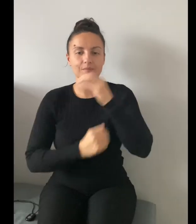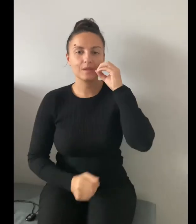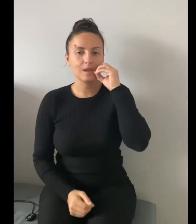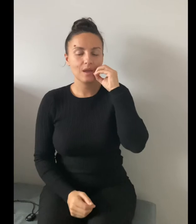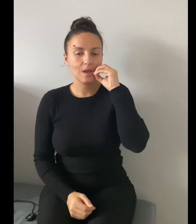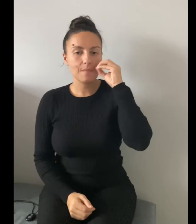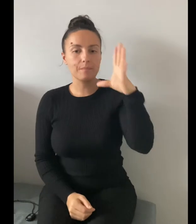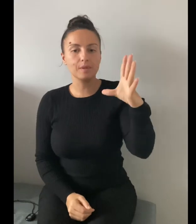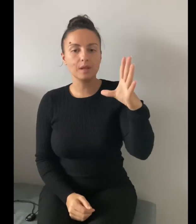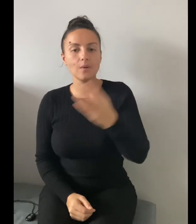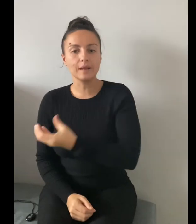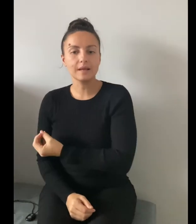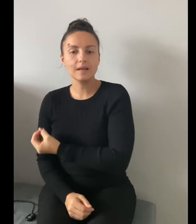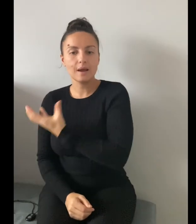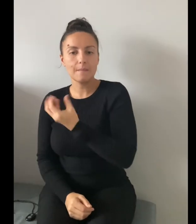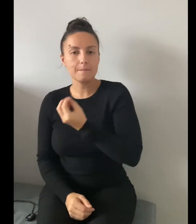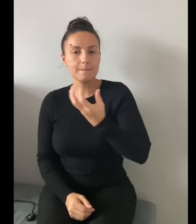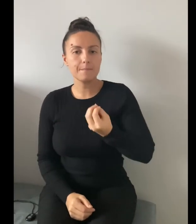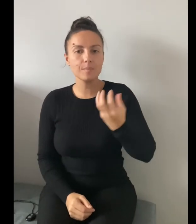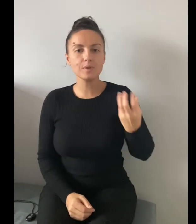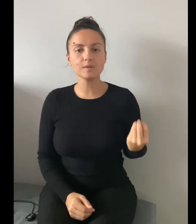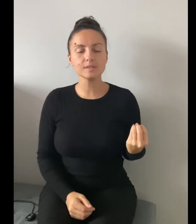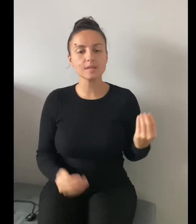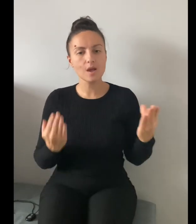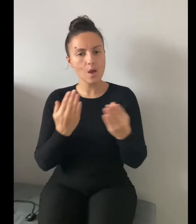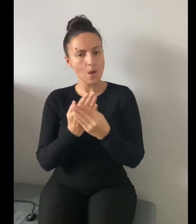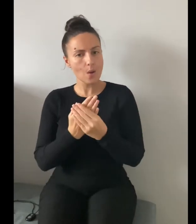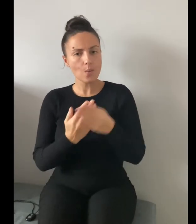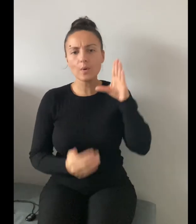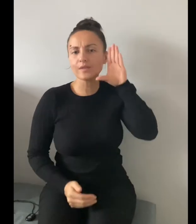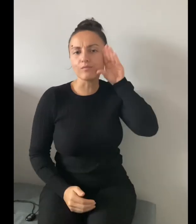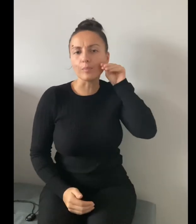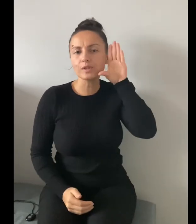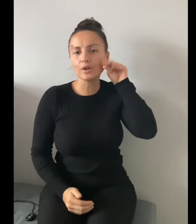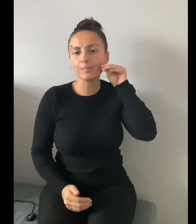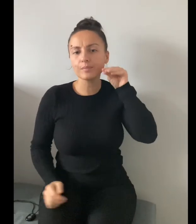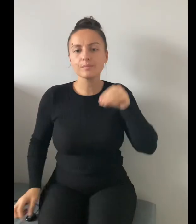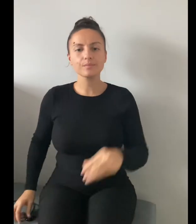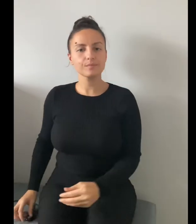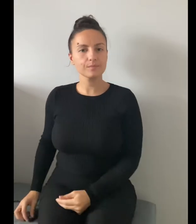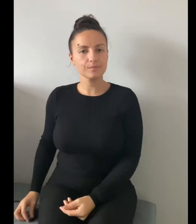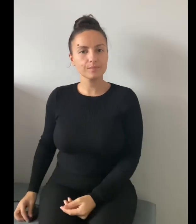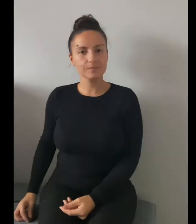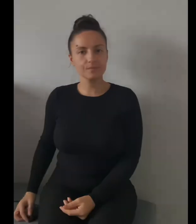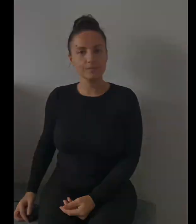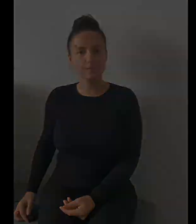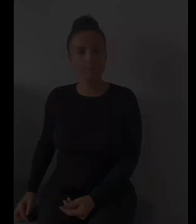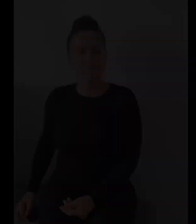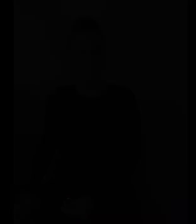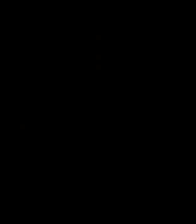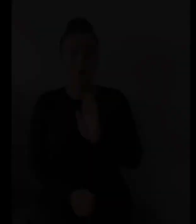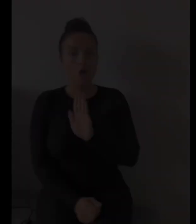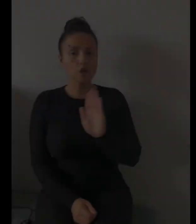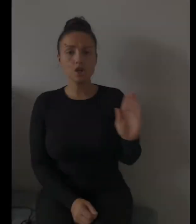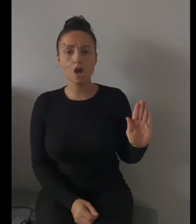Blowing bubbles with Rubber Dub. No